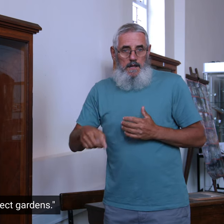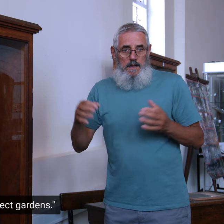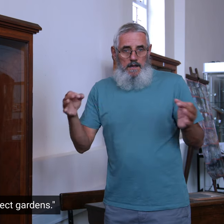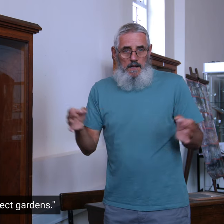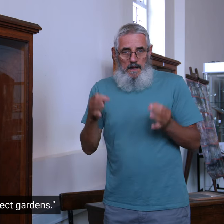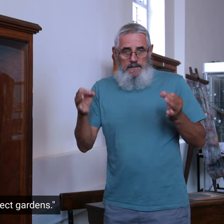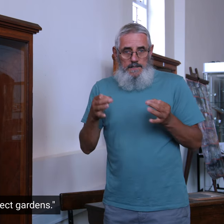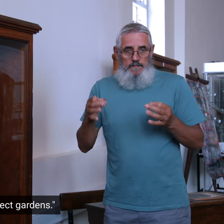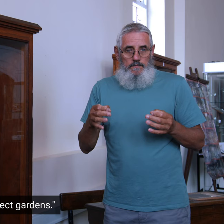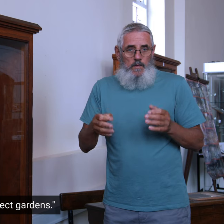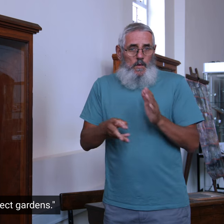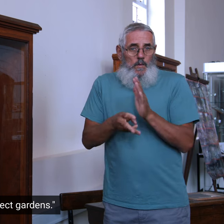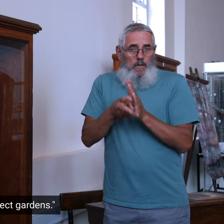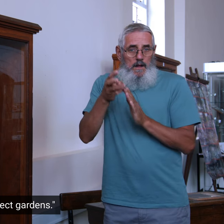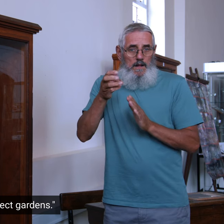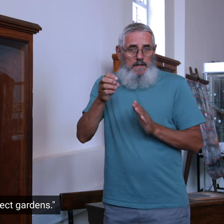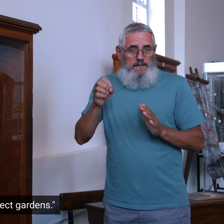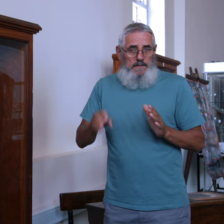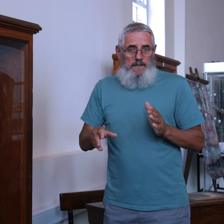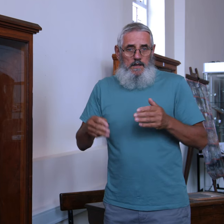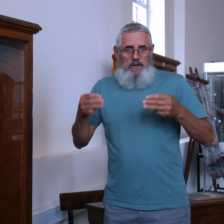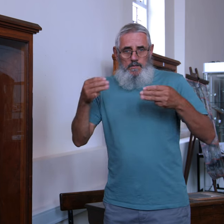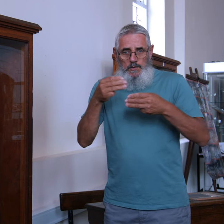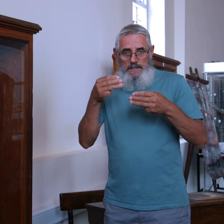Walls protect gardens.